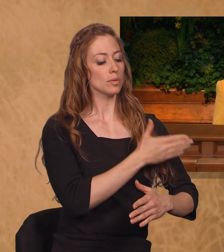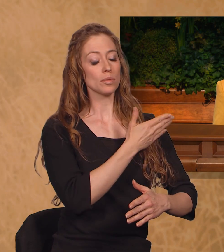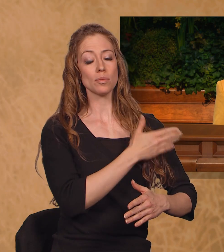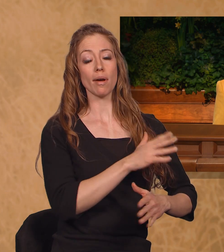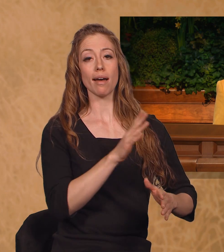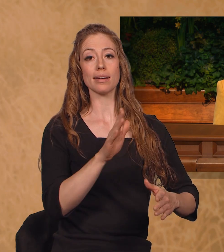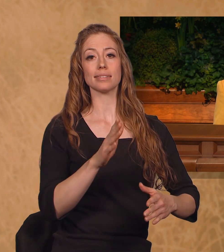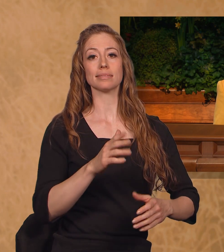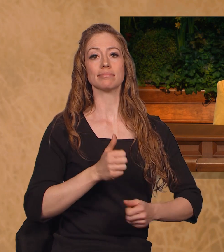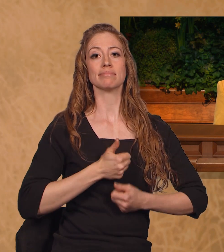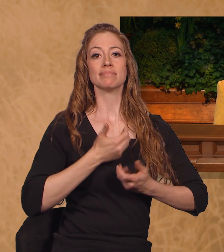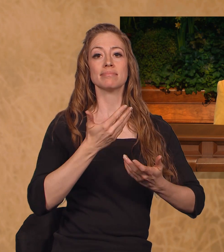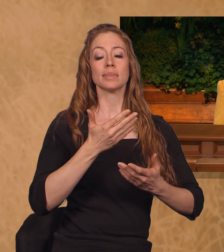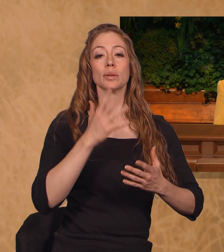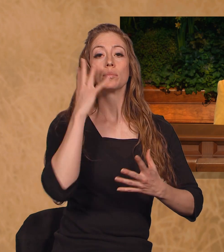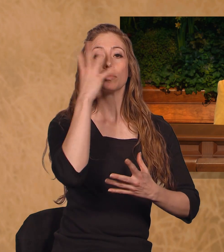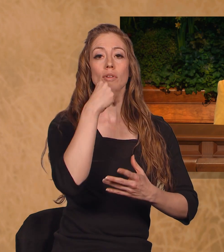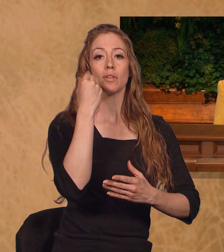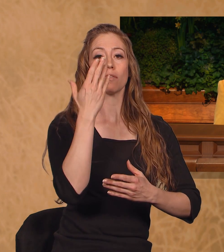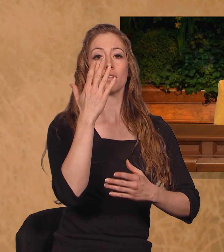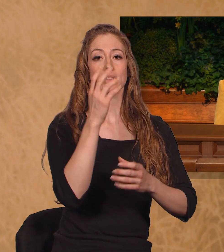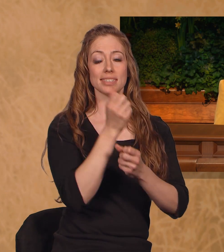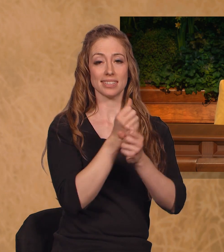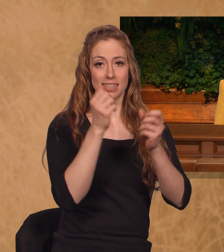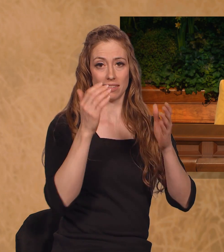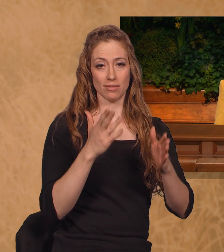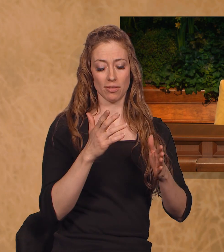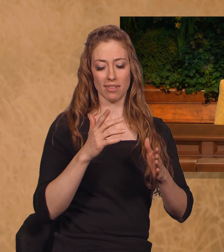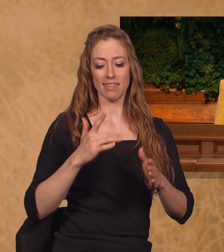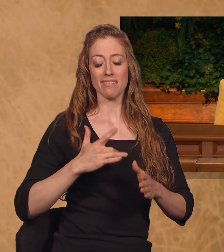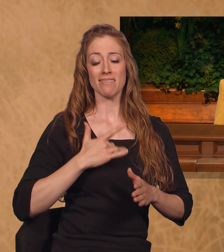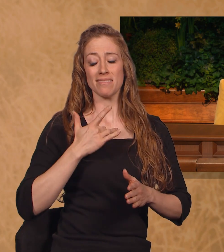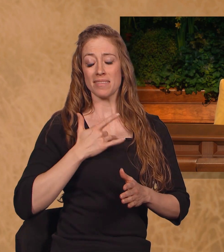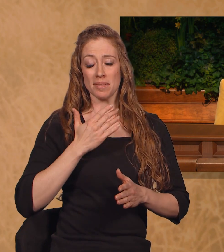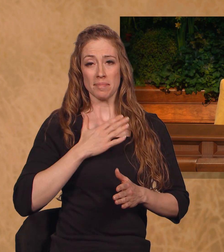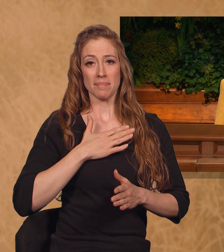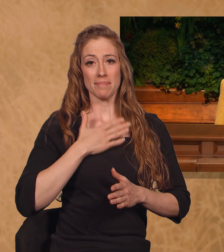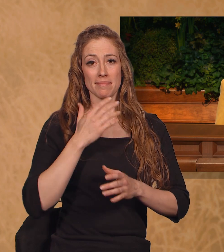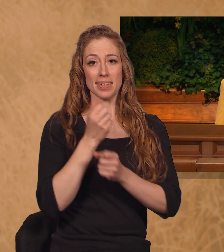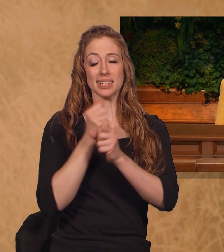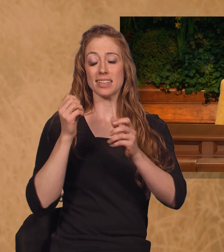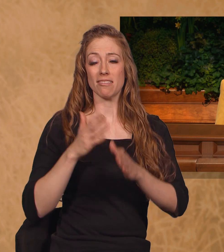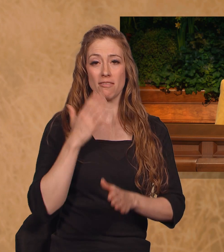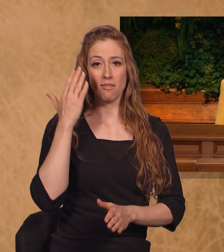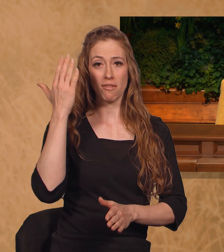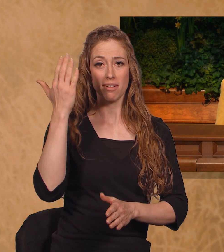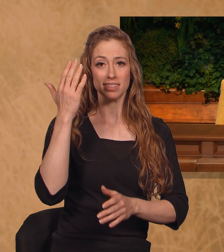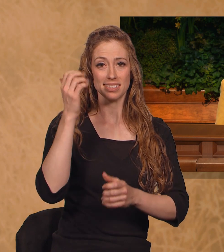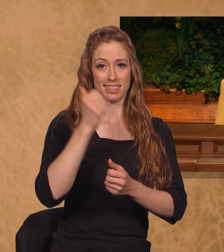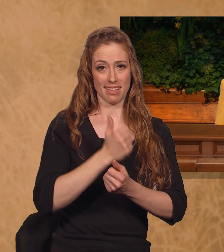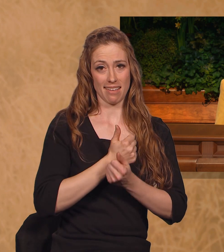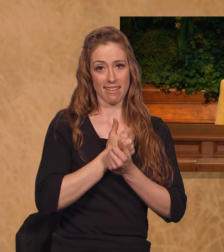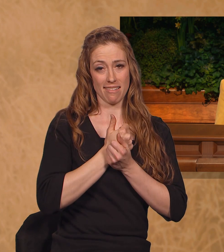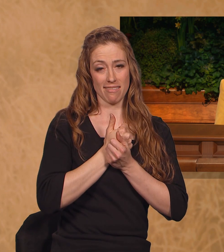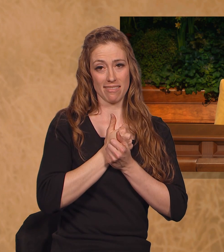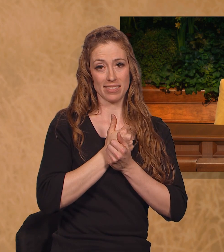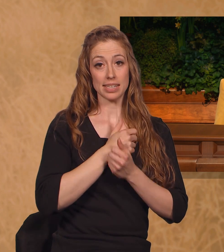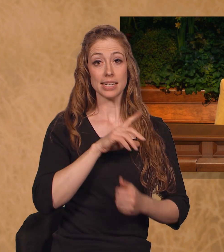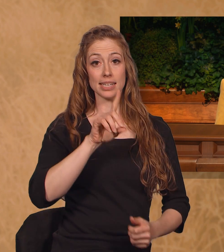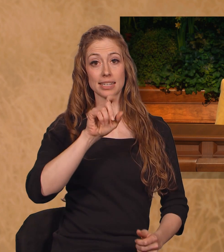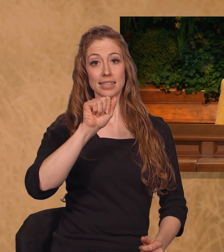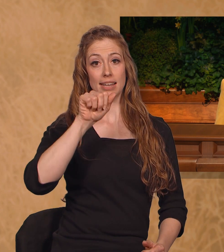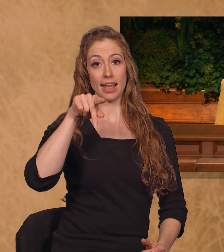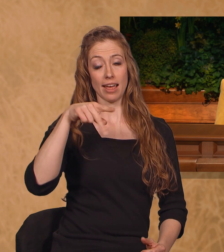Beautiful Savior and I Feel My Savior's Love with Daphne O'Rulian, a Maya maid,